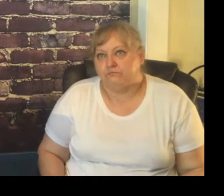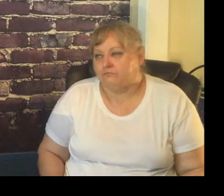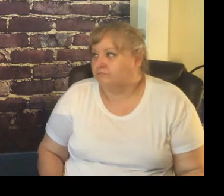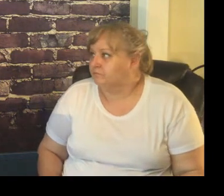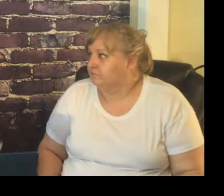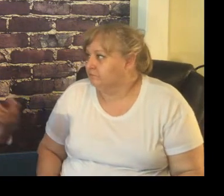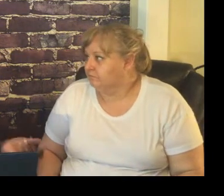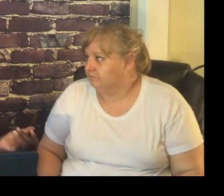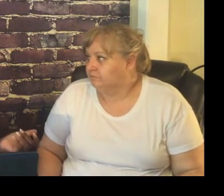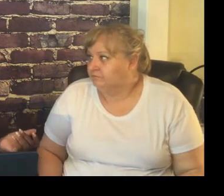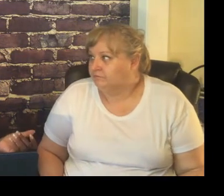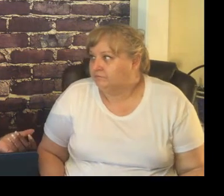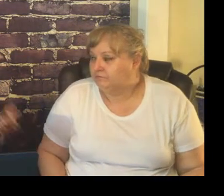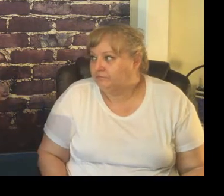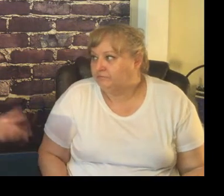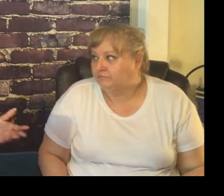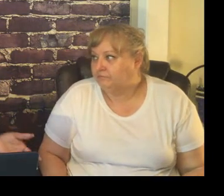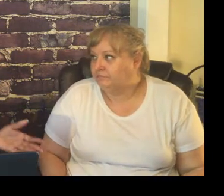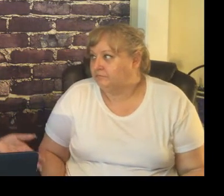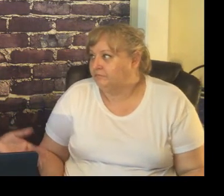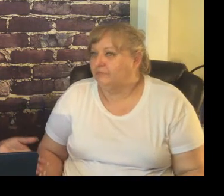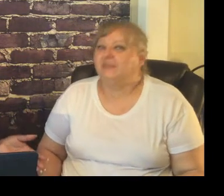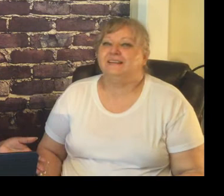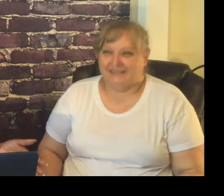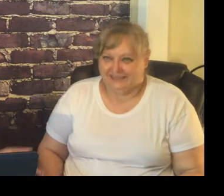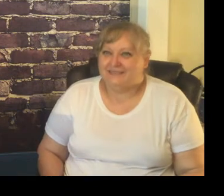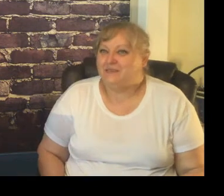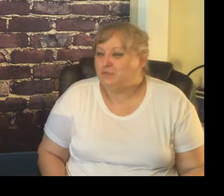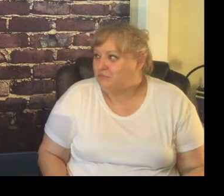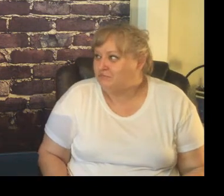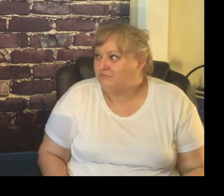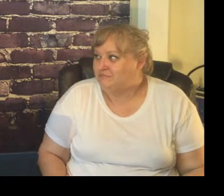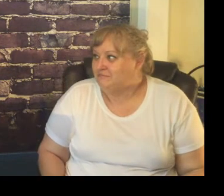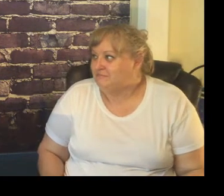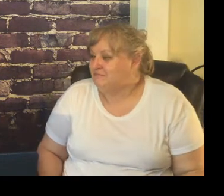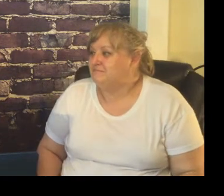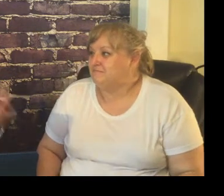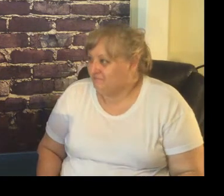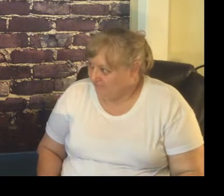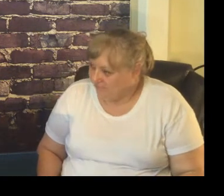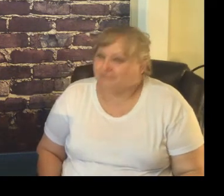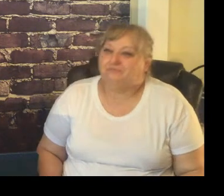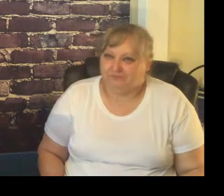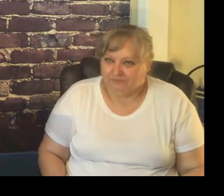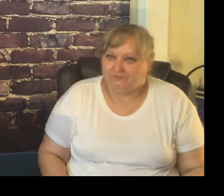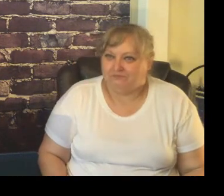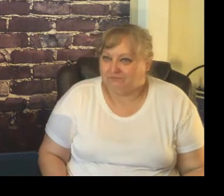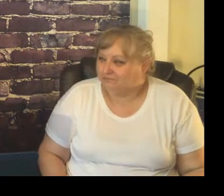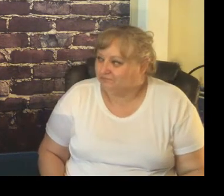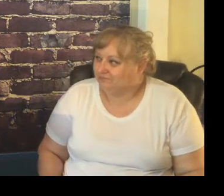remember when I first started Harry Wong was the thing so everybody got the Harry Wong book our school you know our district